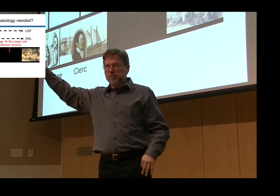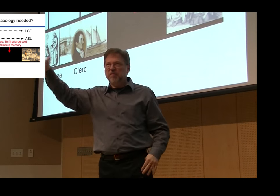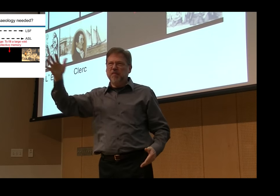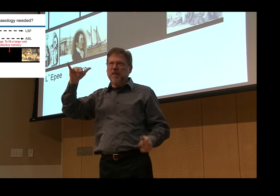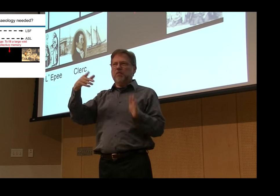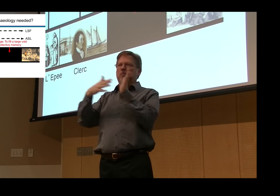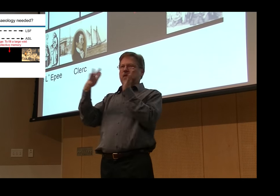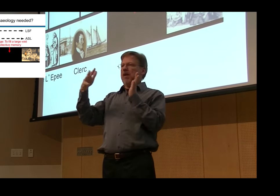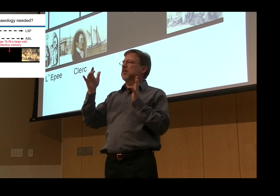I mean on the slide.